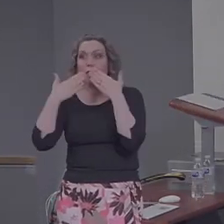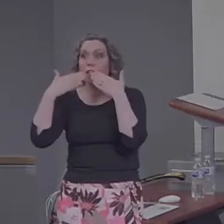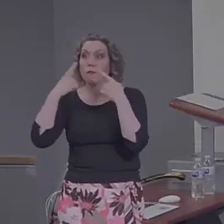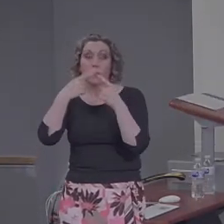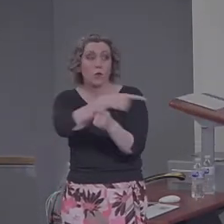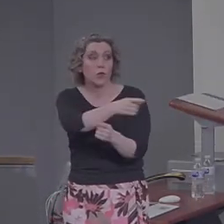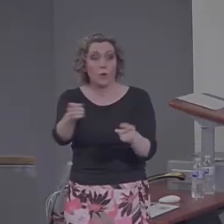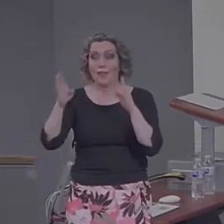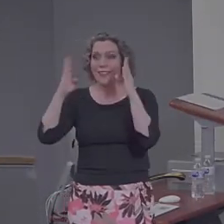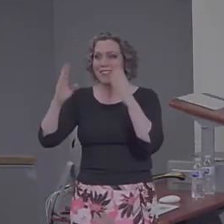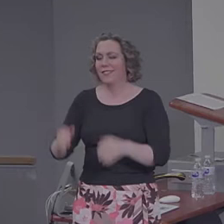attention.